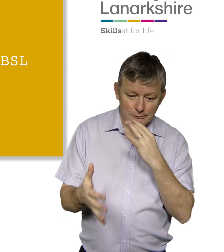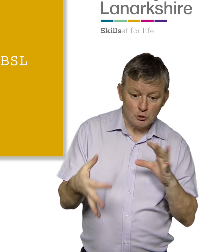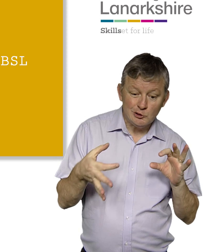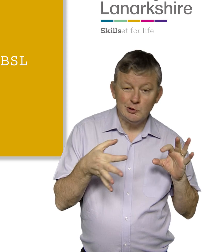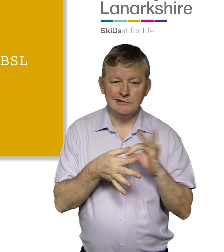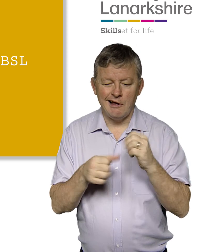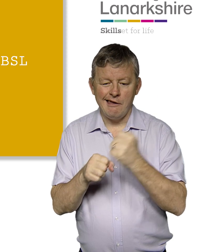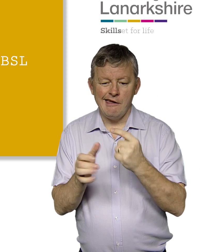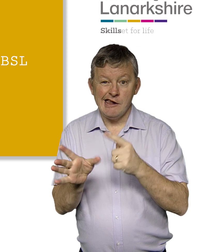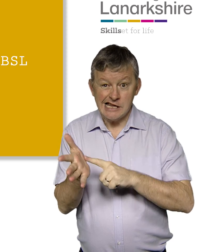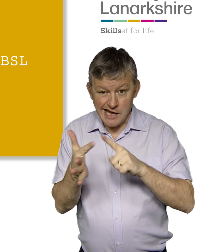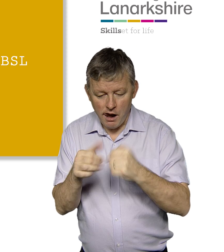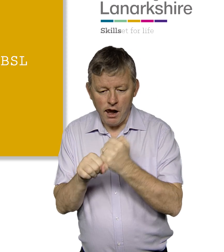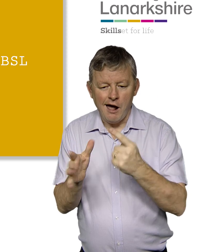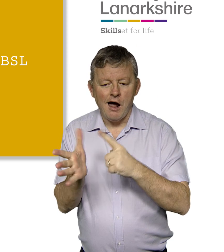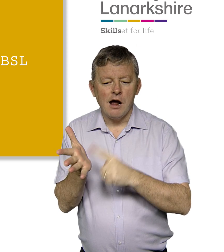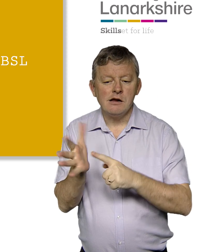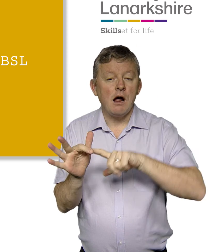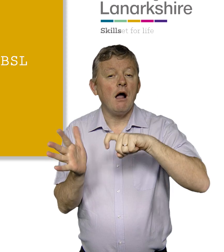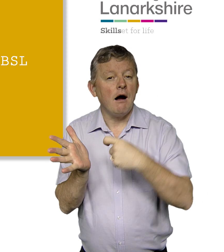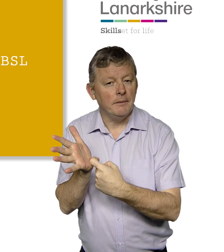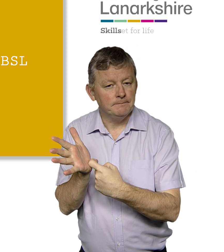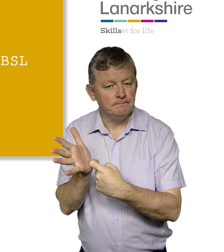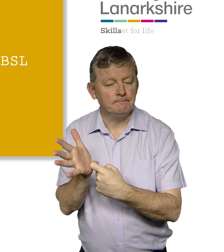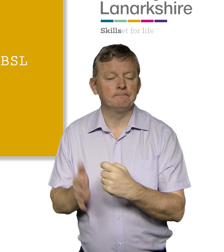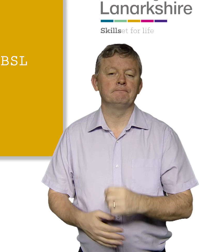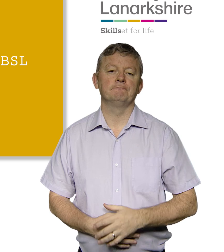.ac